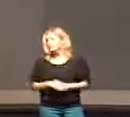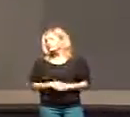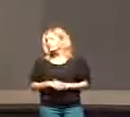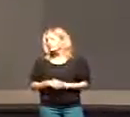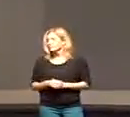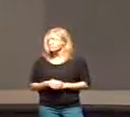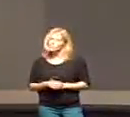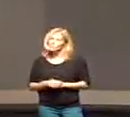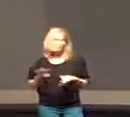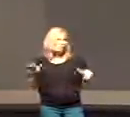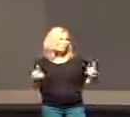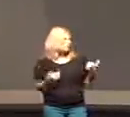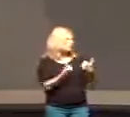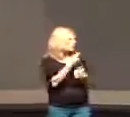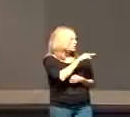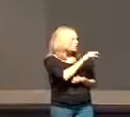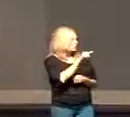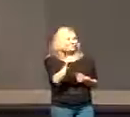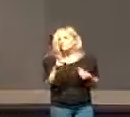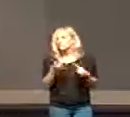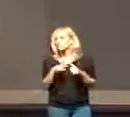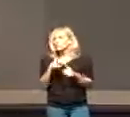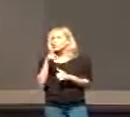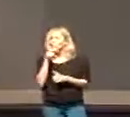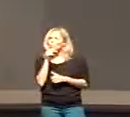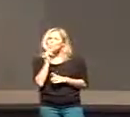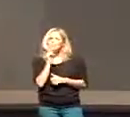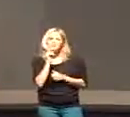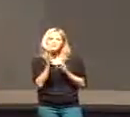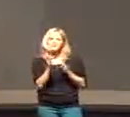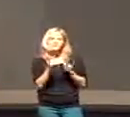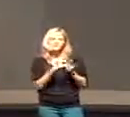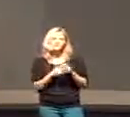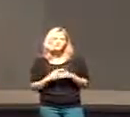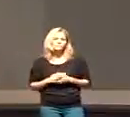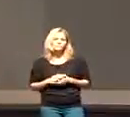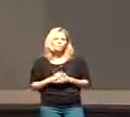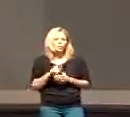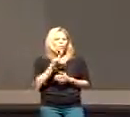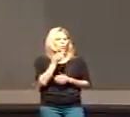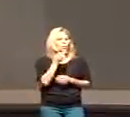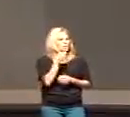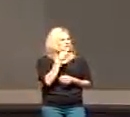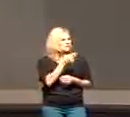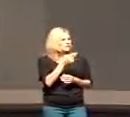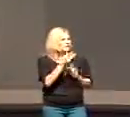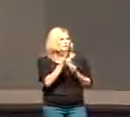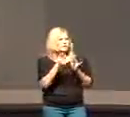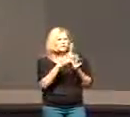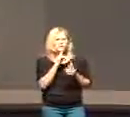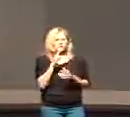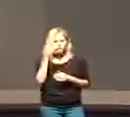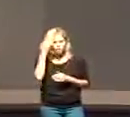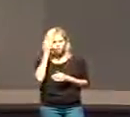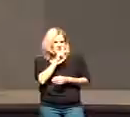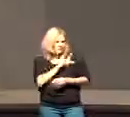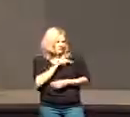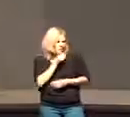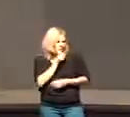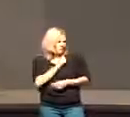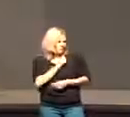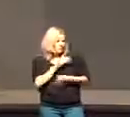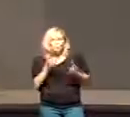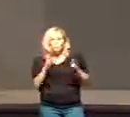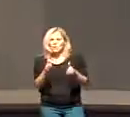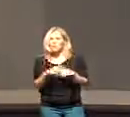So I would challenge you first and foremost this morning, who is Jesus? Who do you say he is? Do you know him in a personal way?